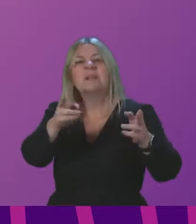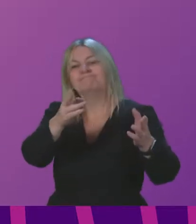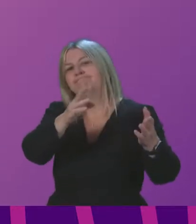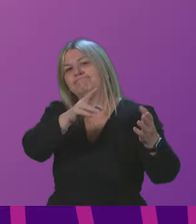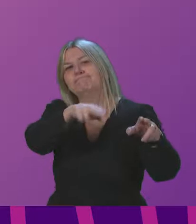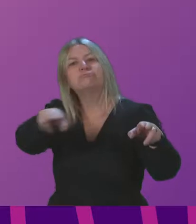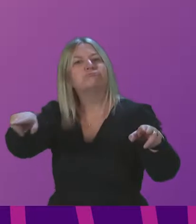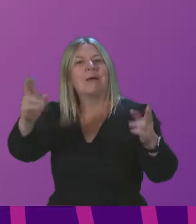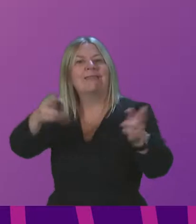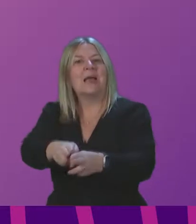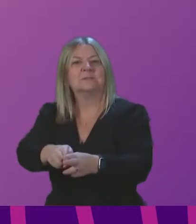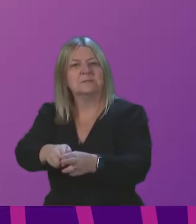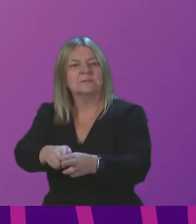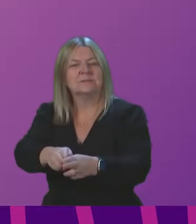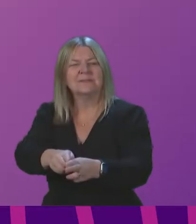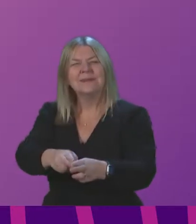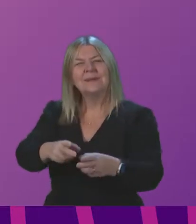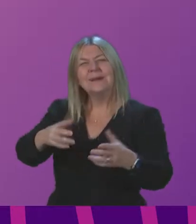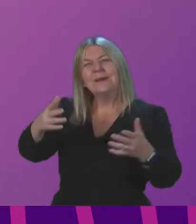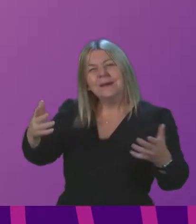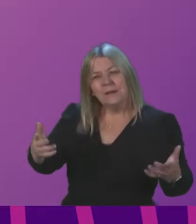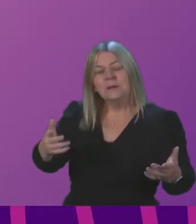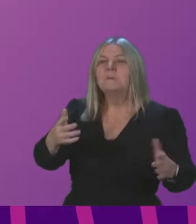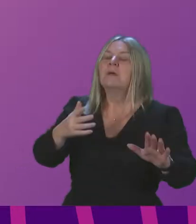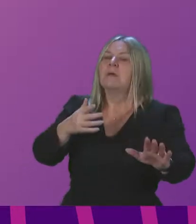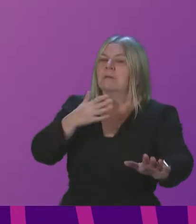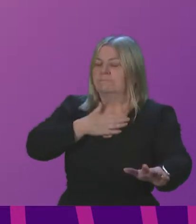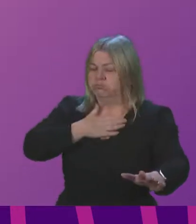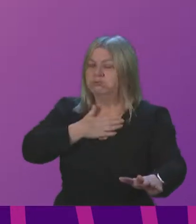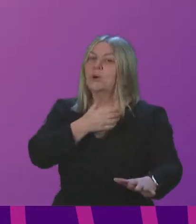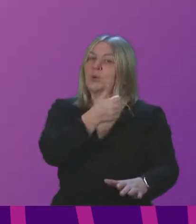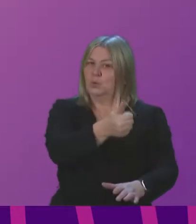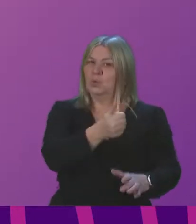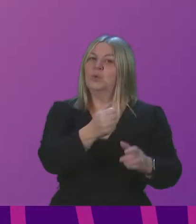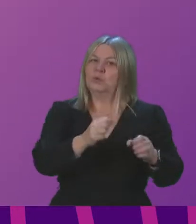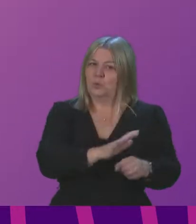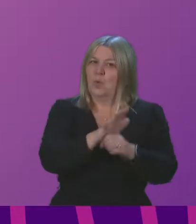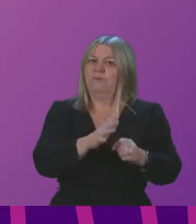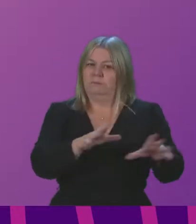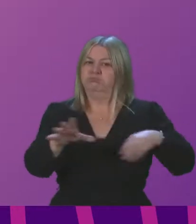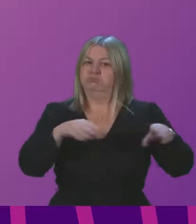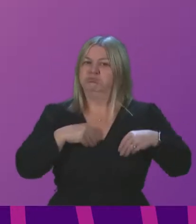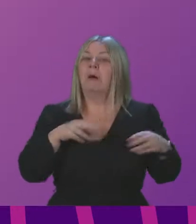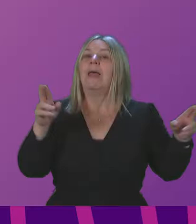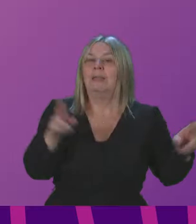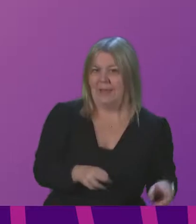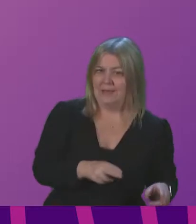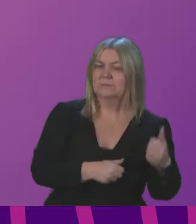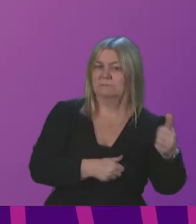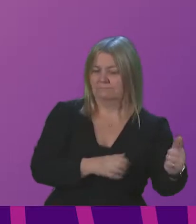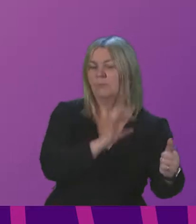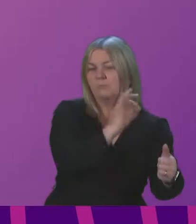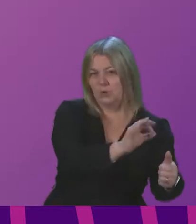hospital thankfully remains relatively low, any increase, as has been seen with the new variant in South Africa,